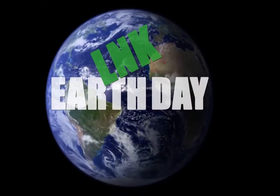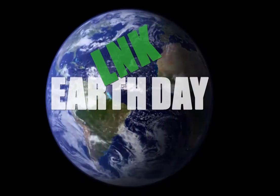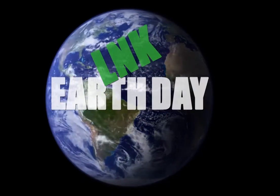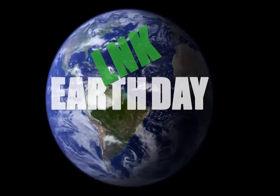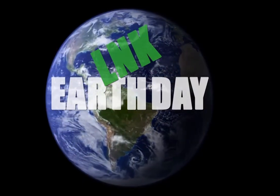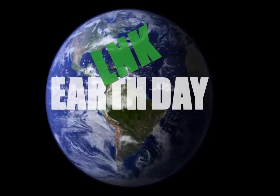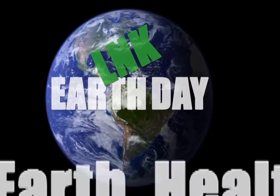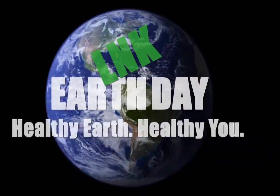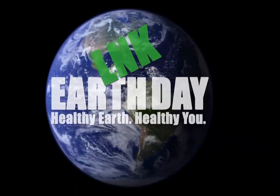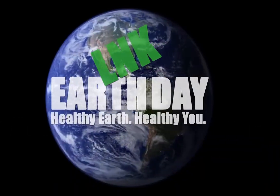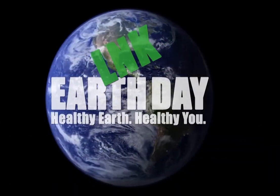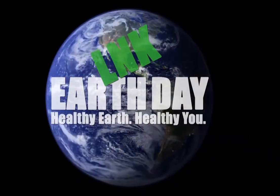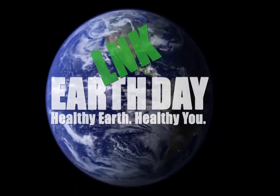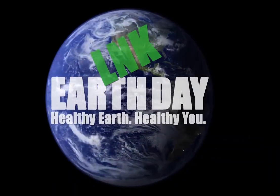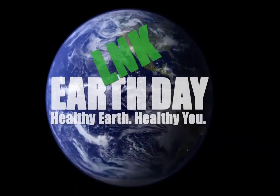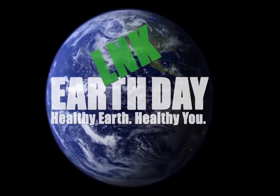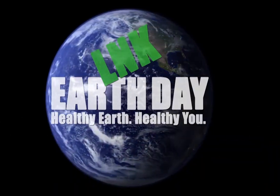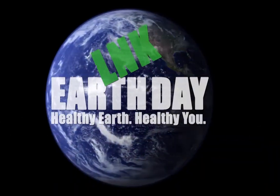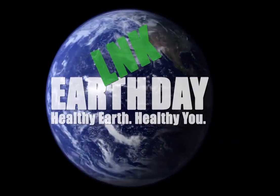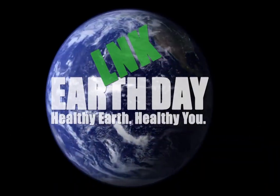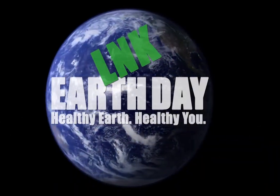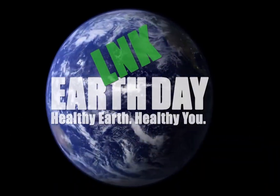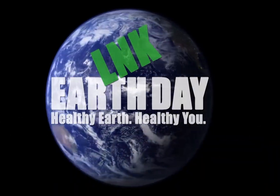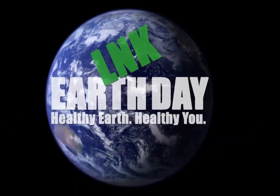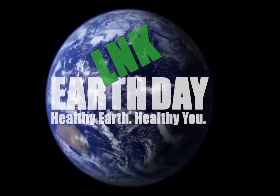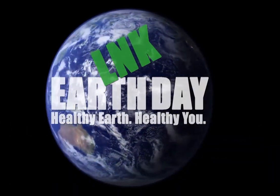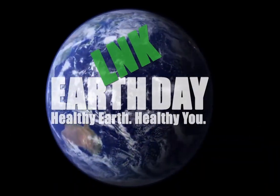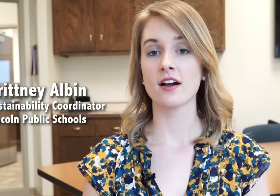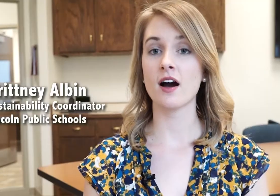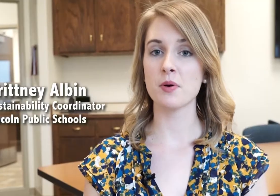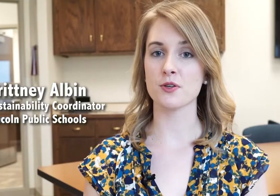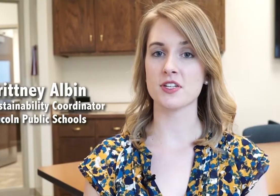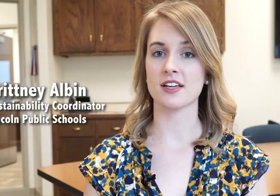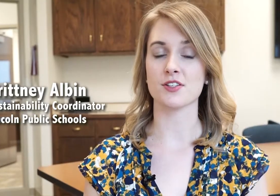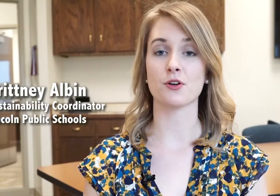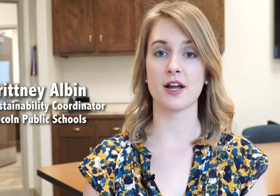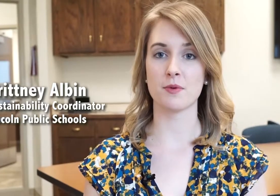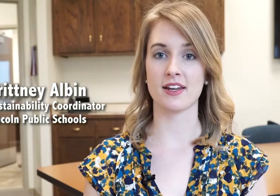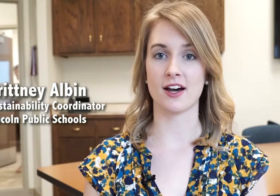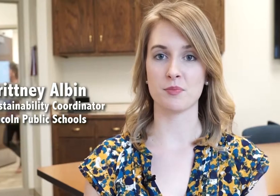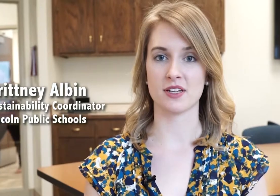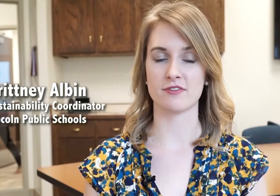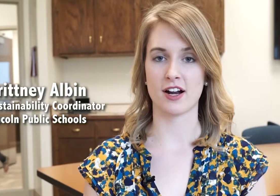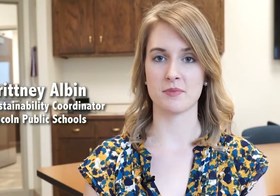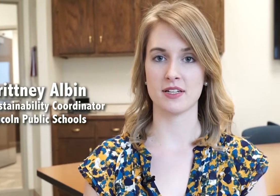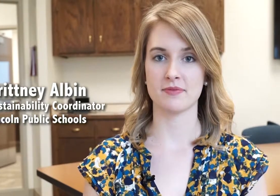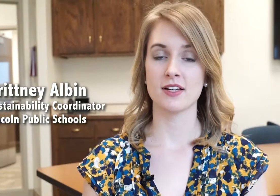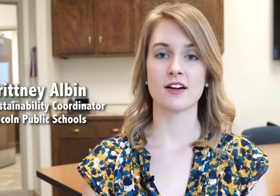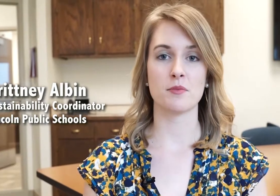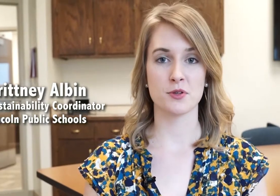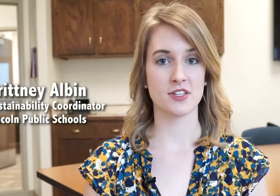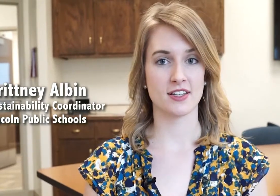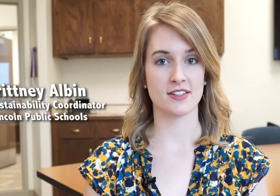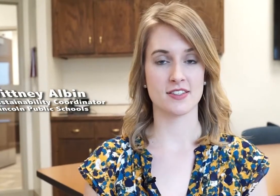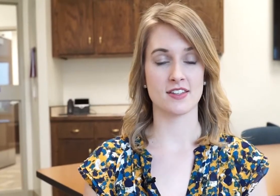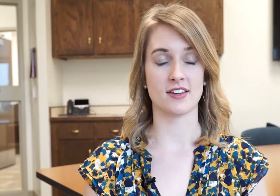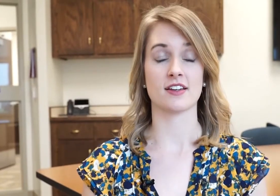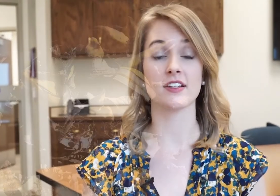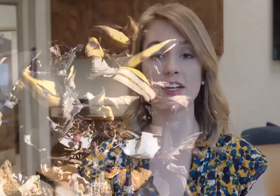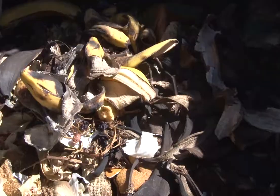Here is a Healthy Earth, Healthy You tip. Composting is a great way to help the environment. Composting is the collection